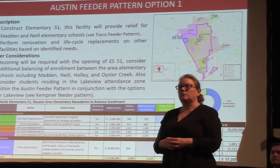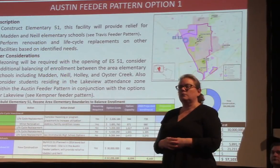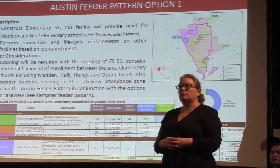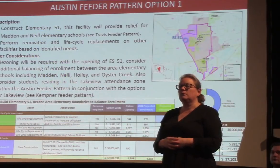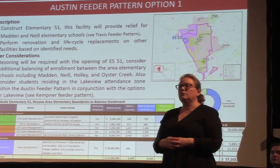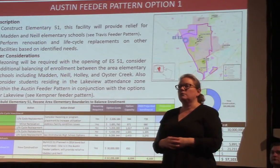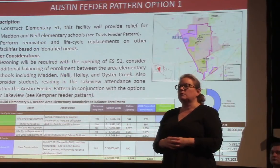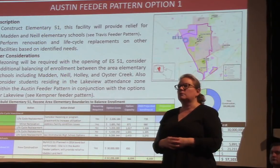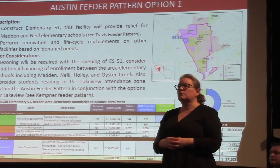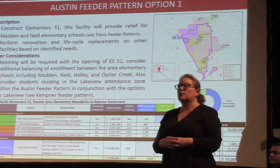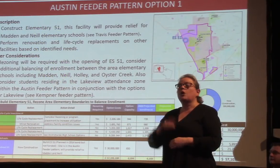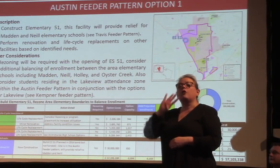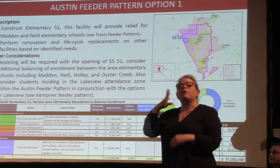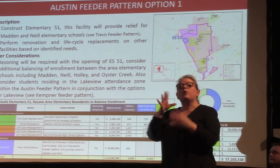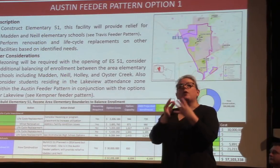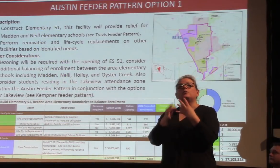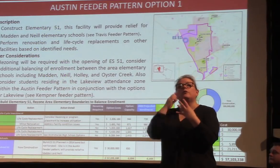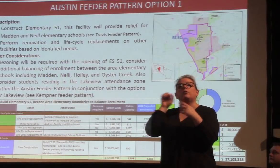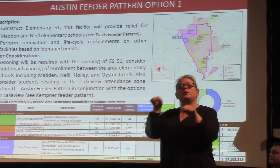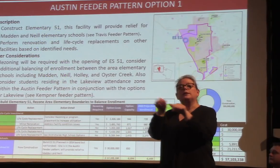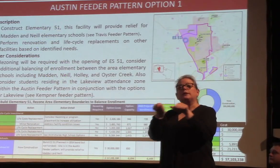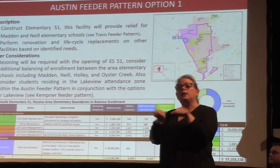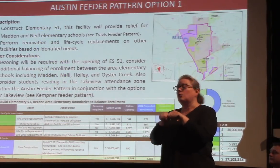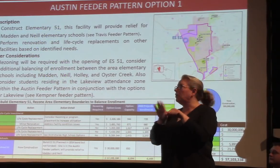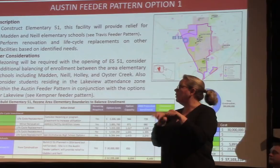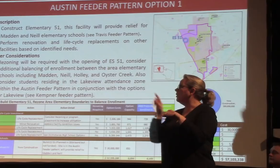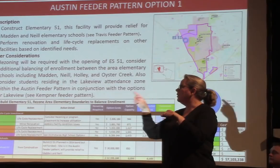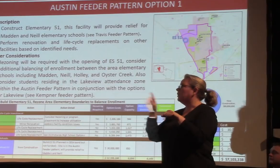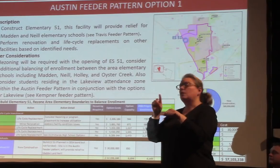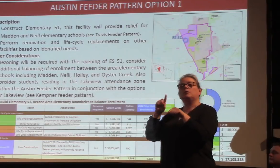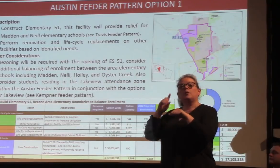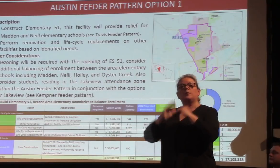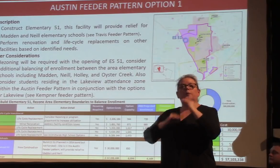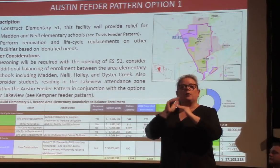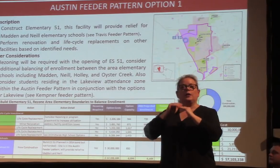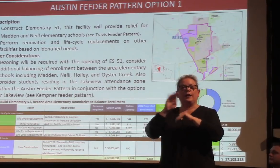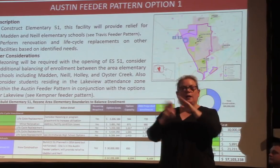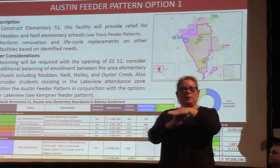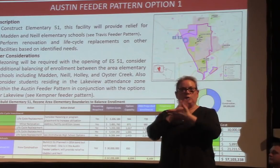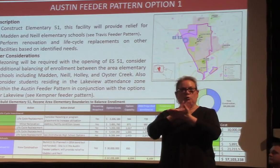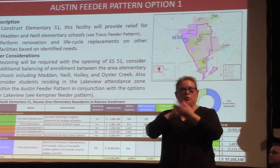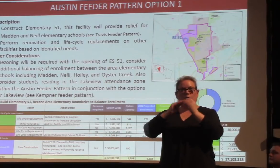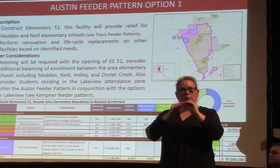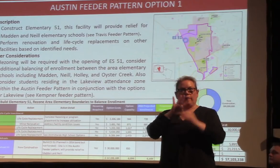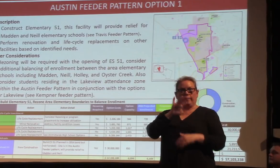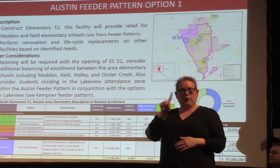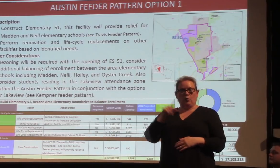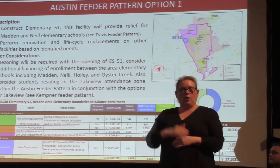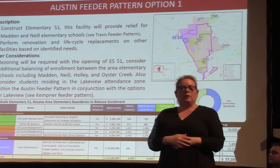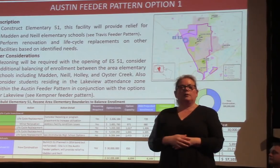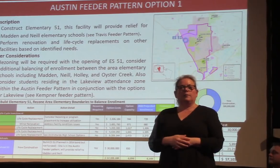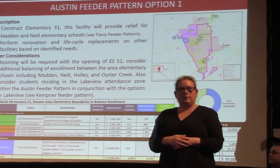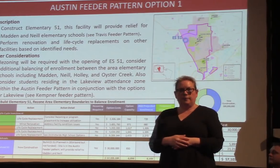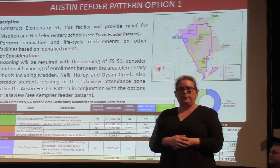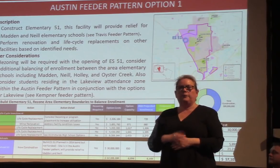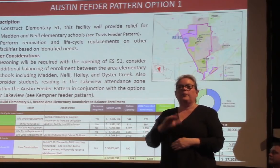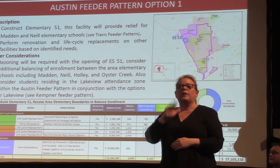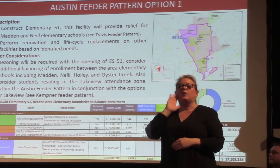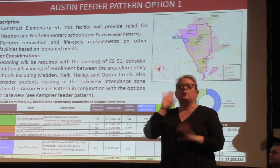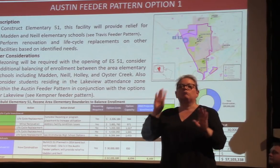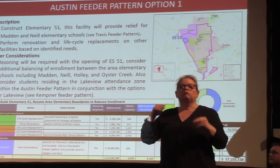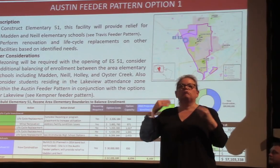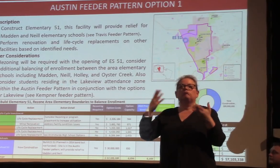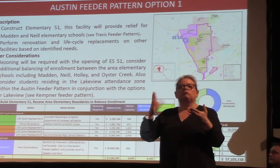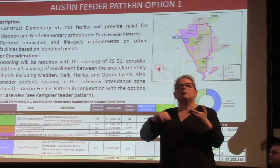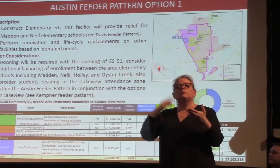Our first option for this area is to construct Elementary 51. This facility will provide relief for Madden and Neal Elementary Schools. And again, we'll talk